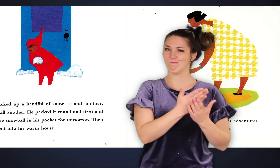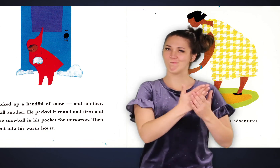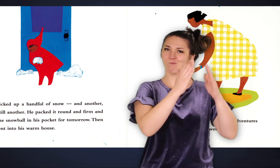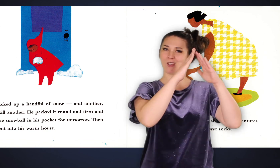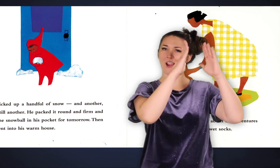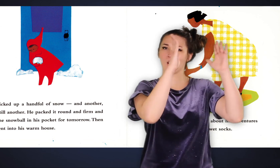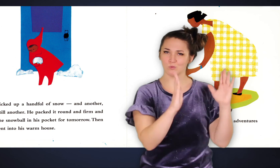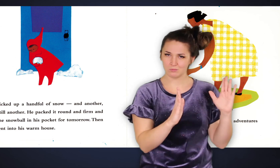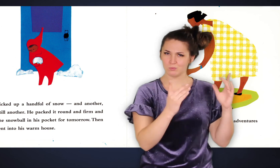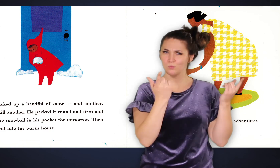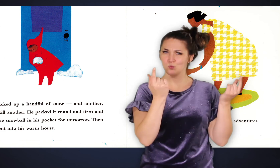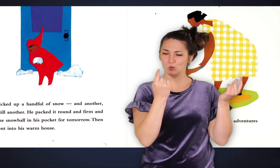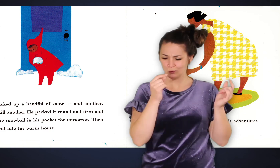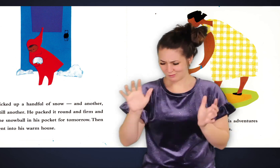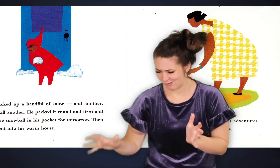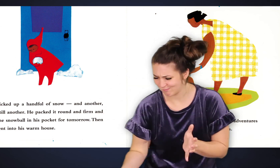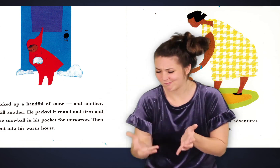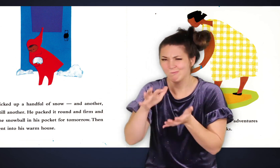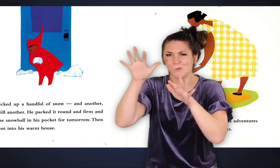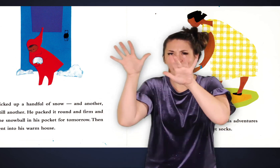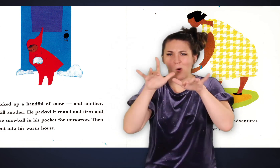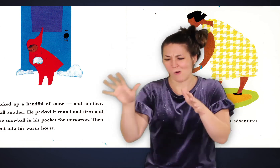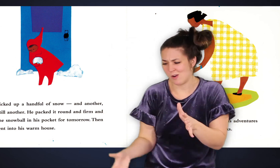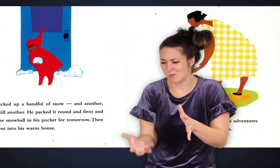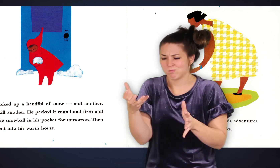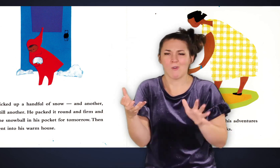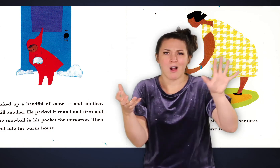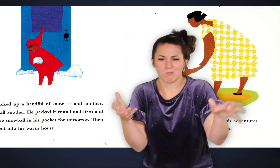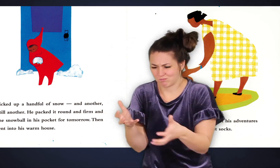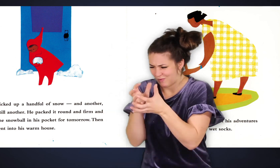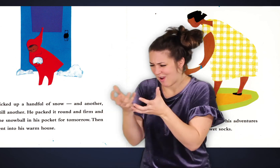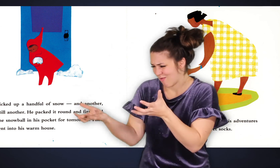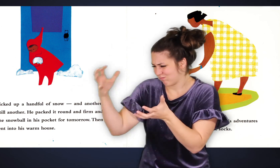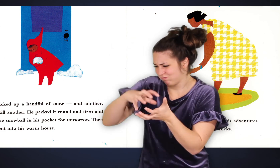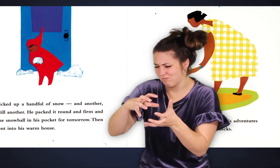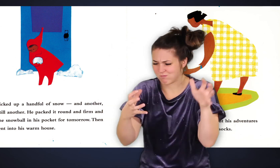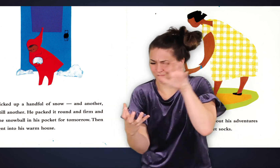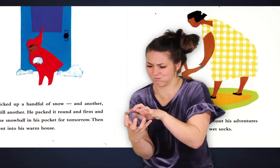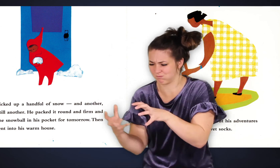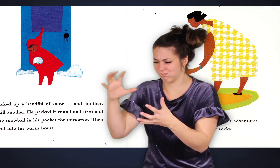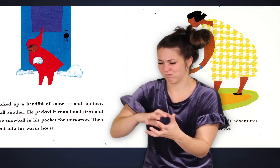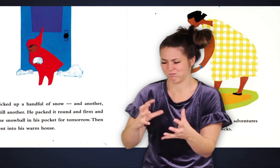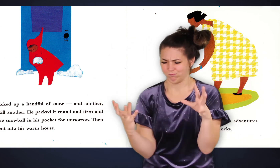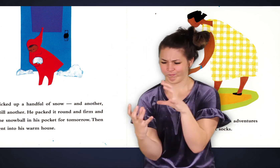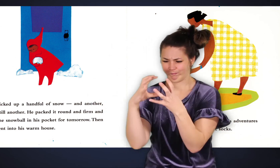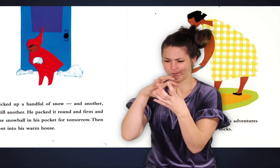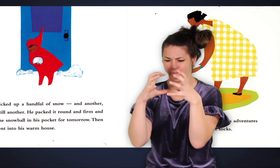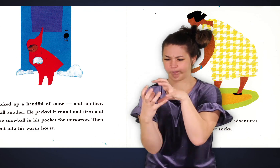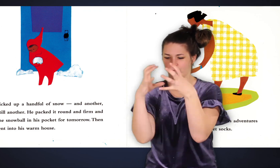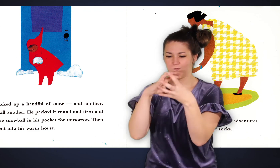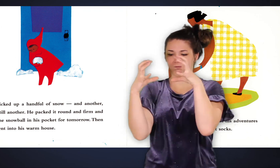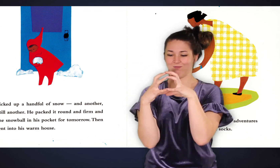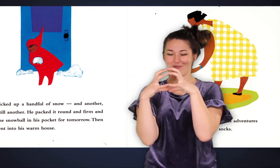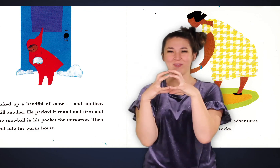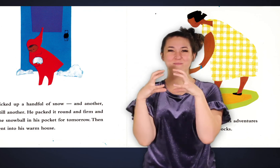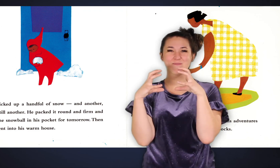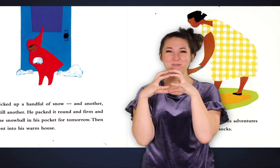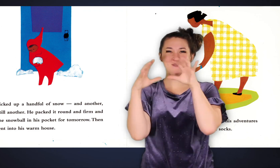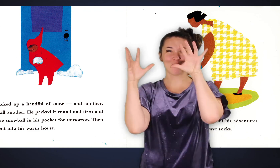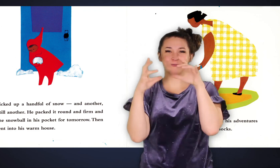He picked up a handful of snow and another and still another. He packed it round and firm and put